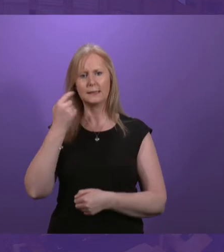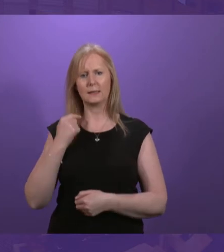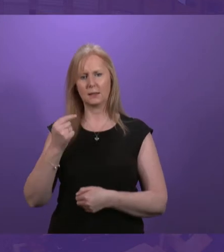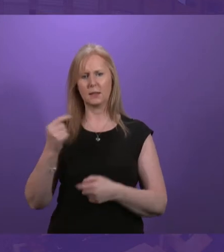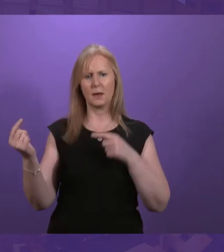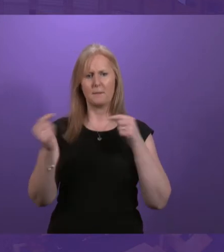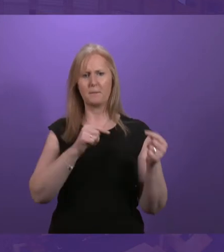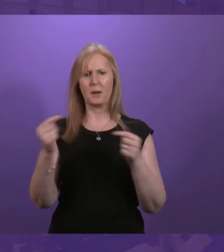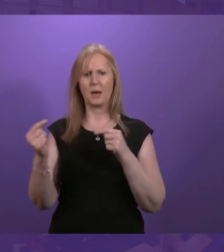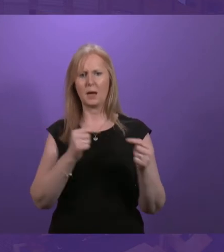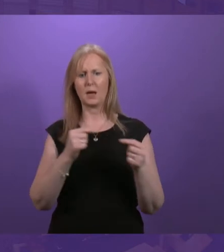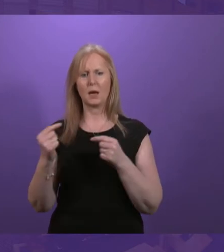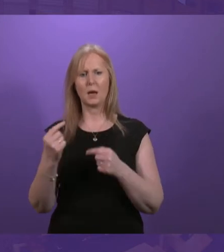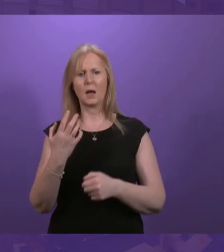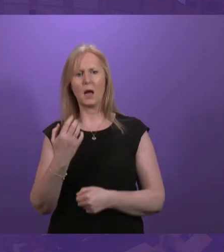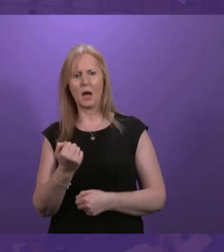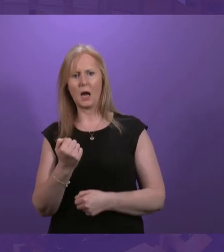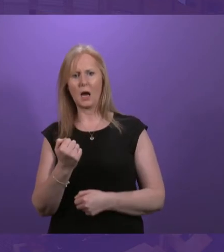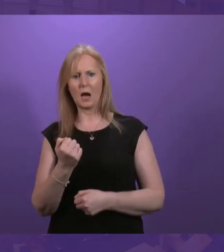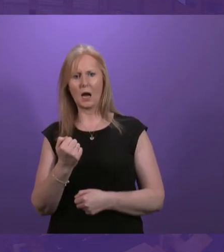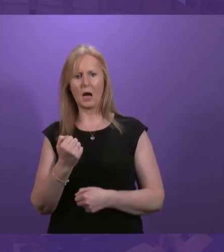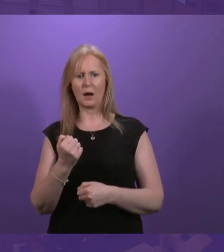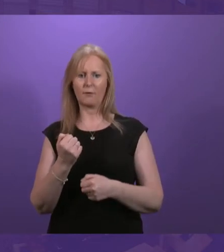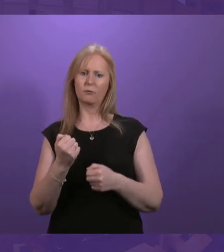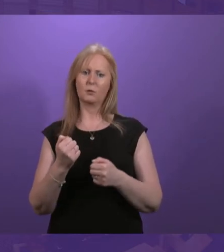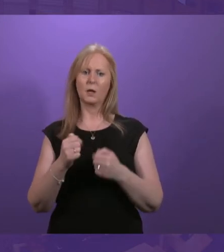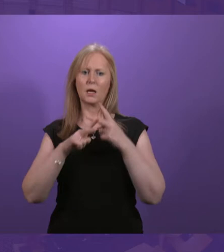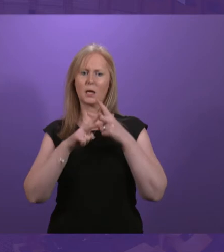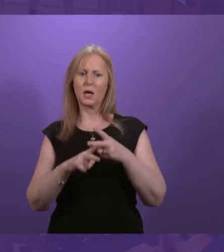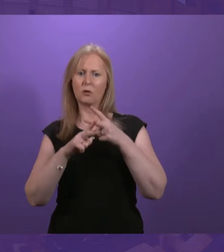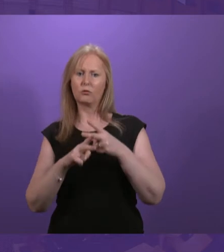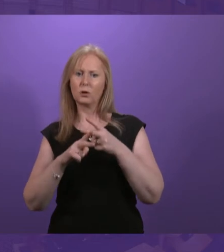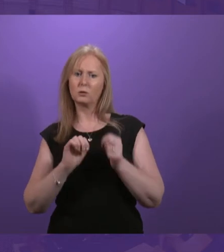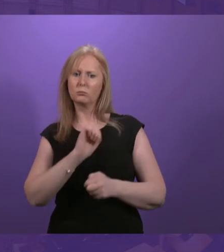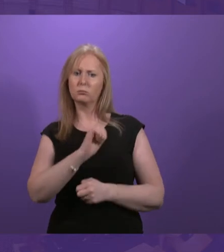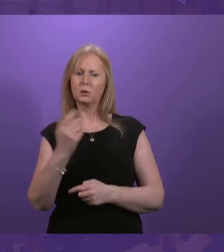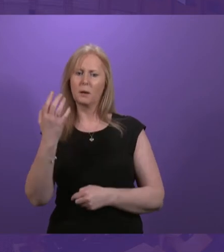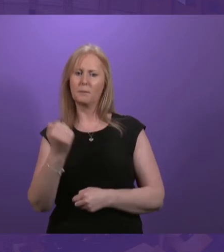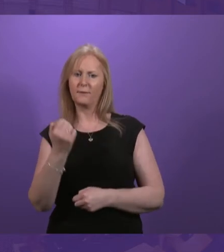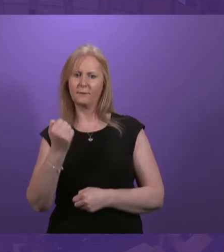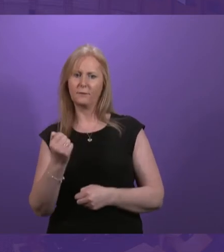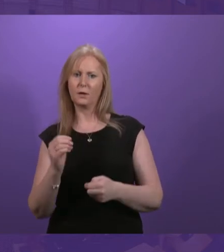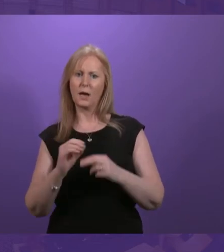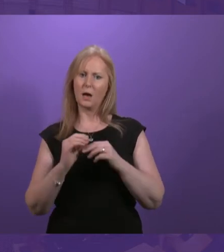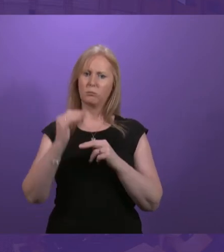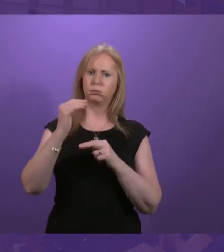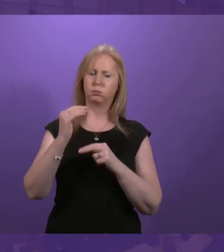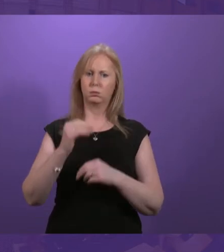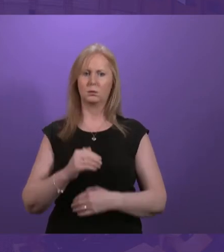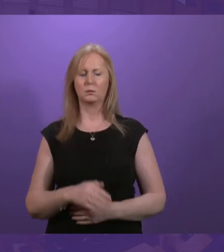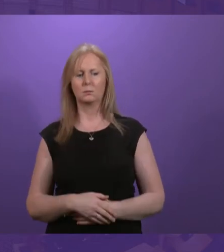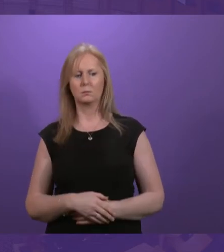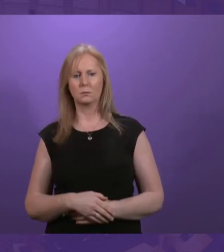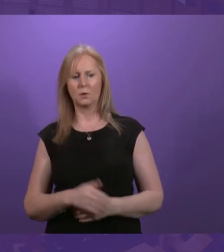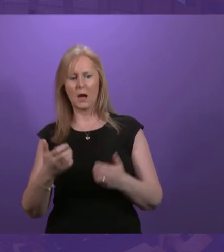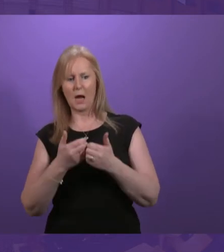discussion on the welcome increase in financial support to carers. Can the Cabinet Secretary outline how the decisions taken so far support